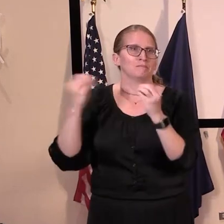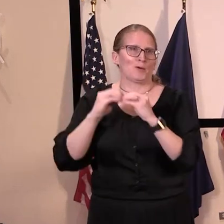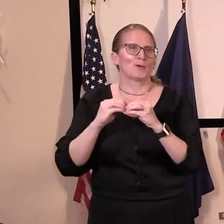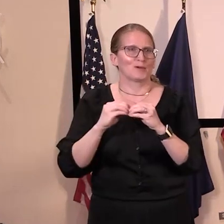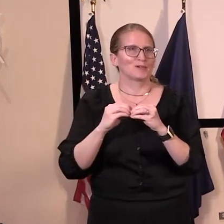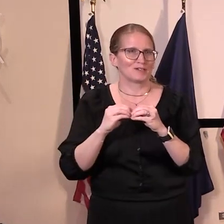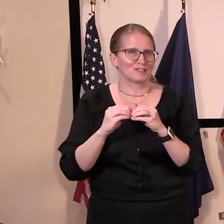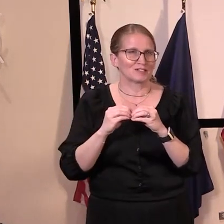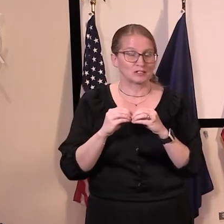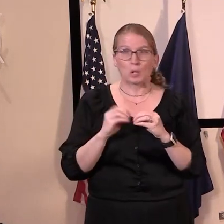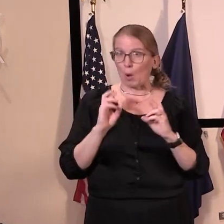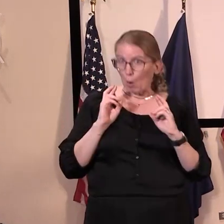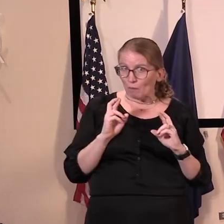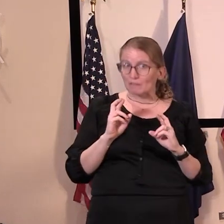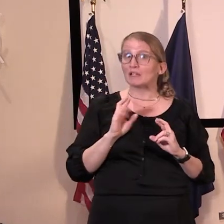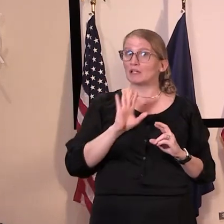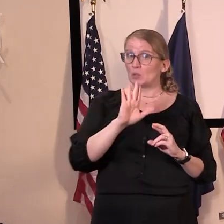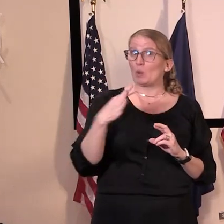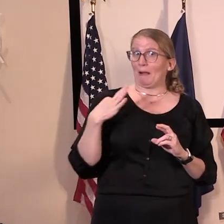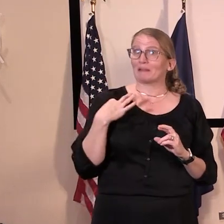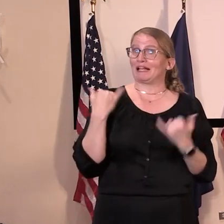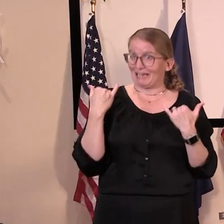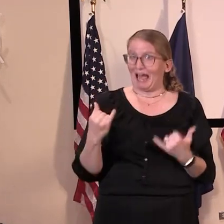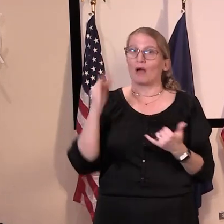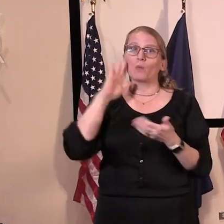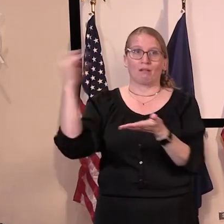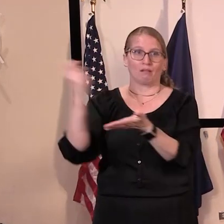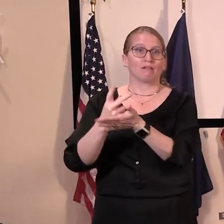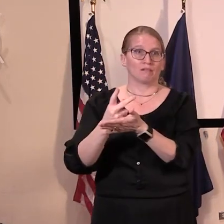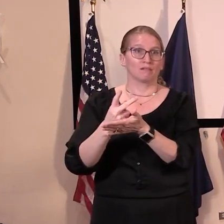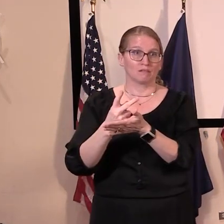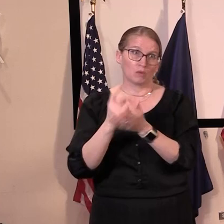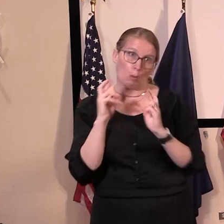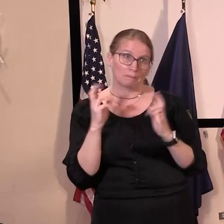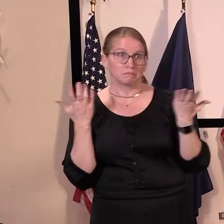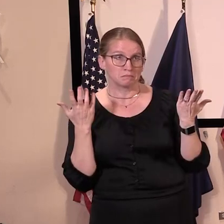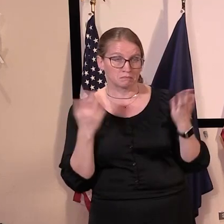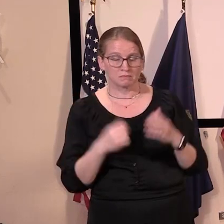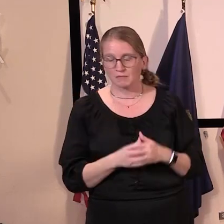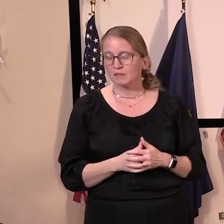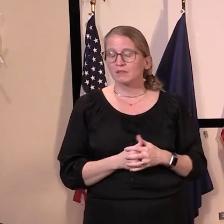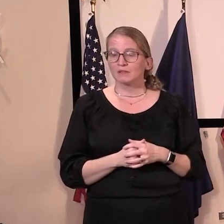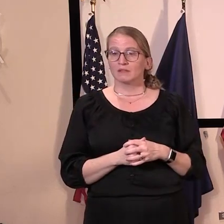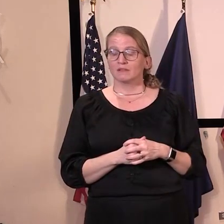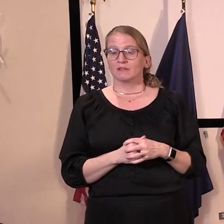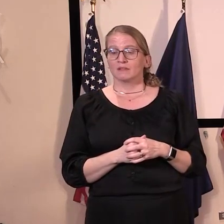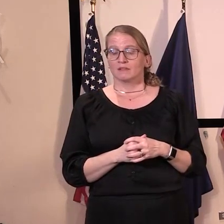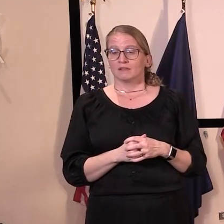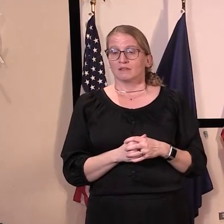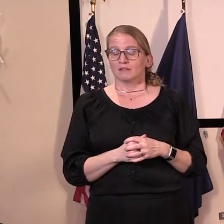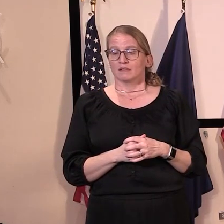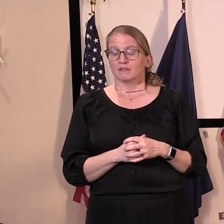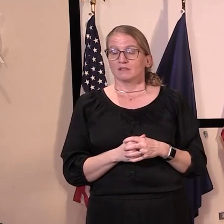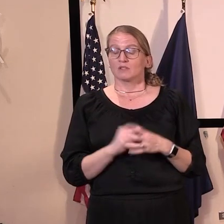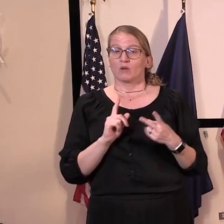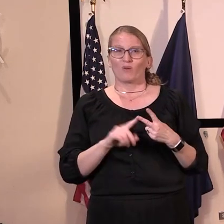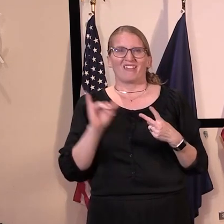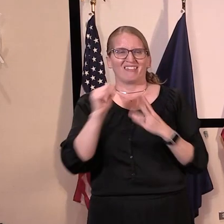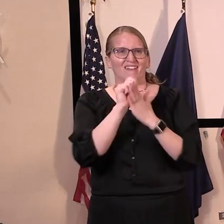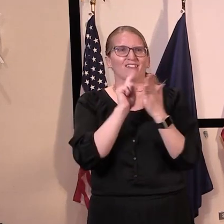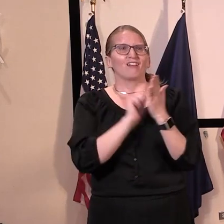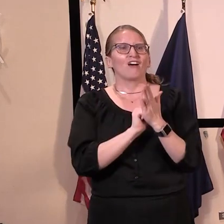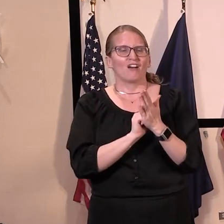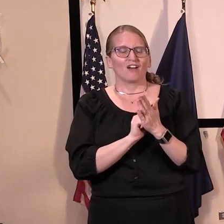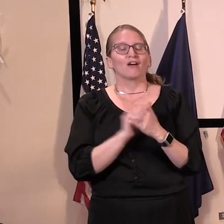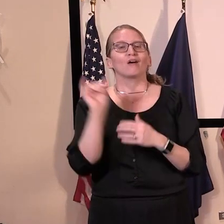have your application be successfully granted. The legislation also puts $60